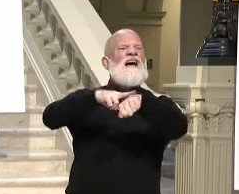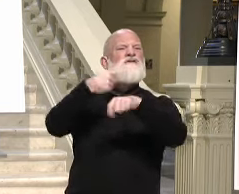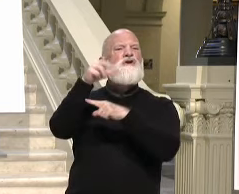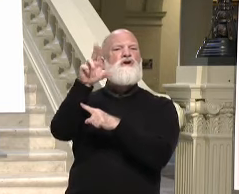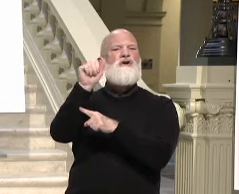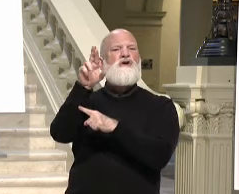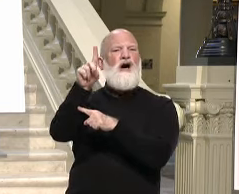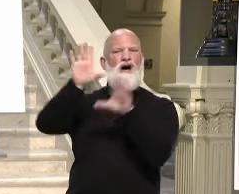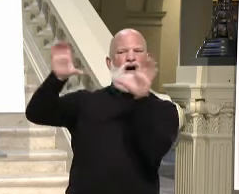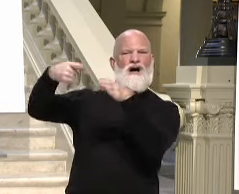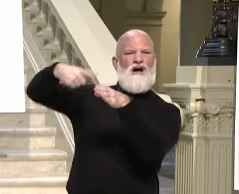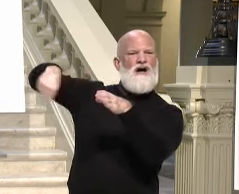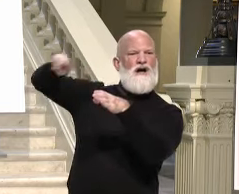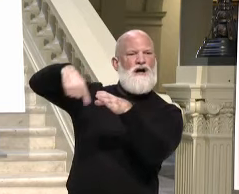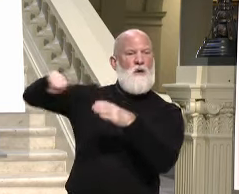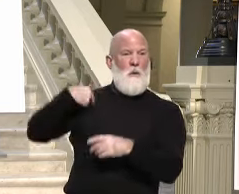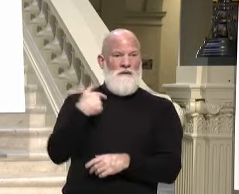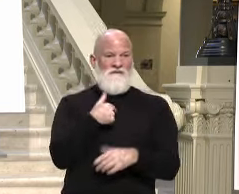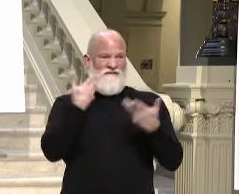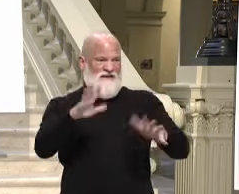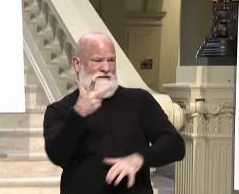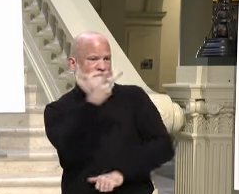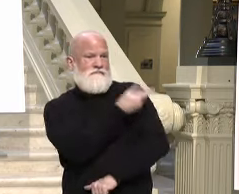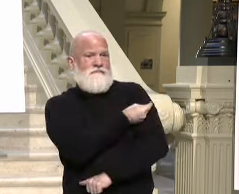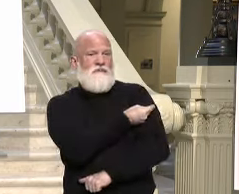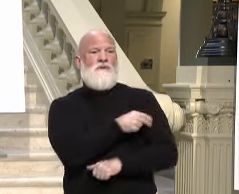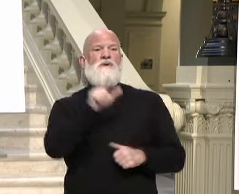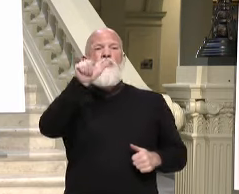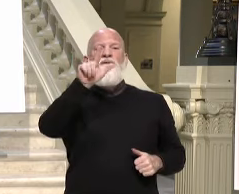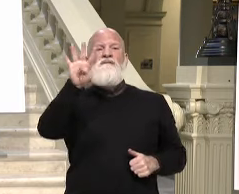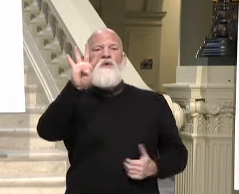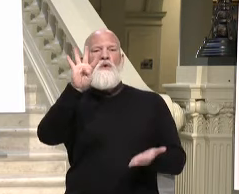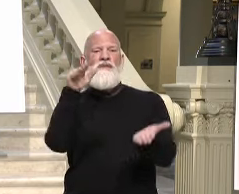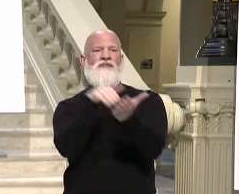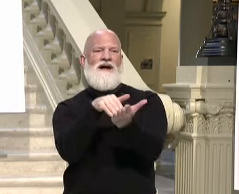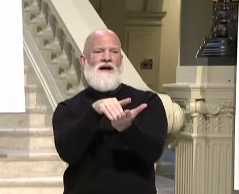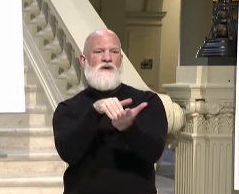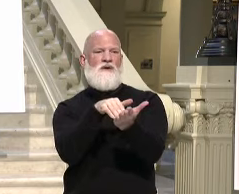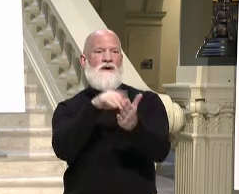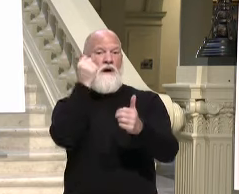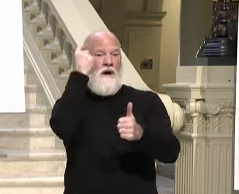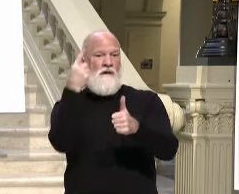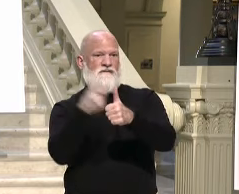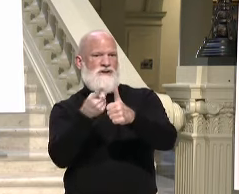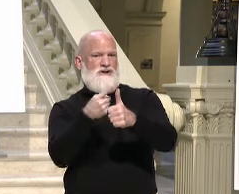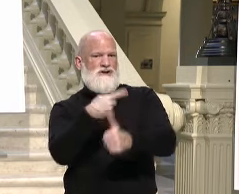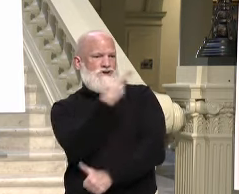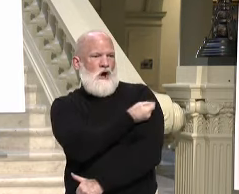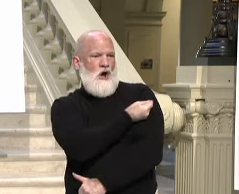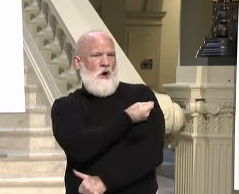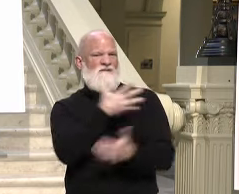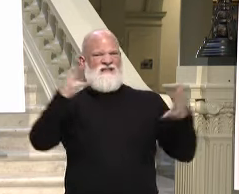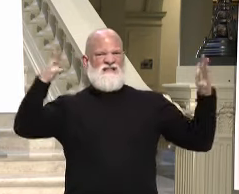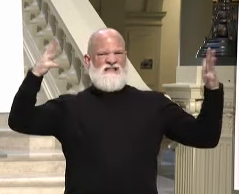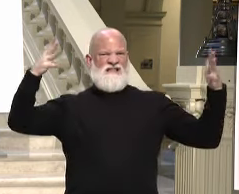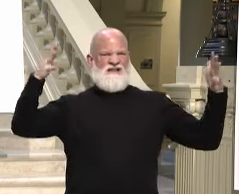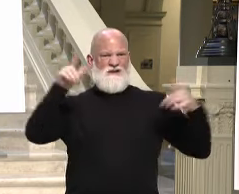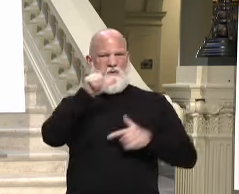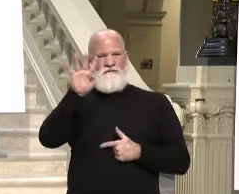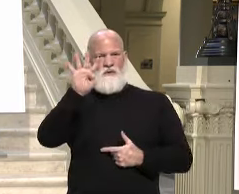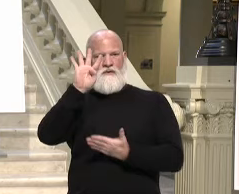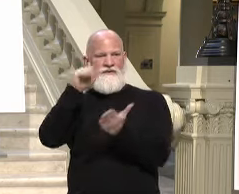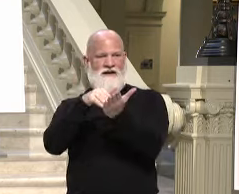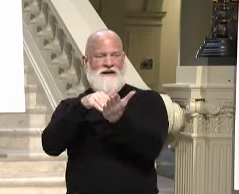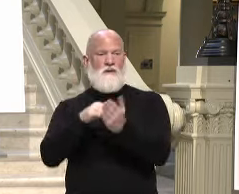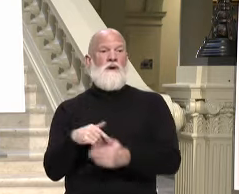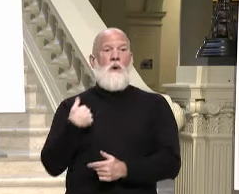24,924 first doses, which we're very proud of. The total number of appointments this week is